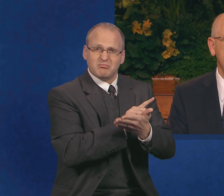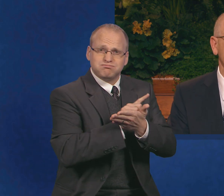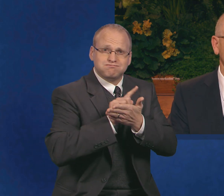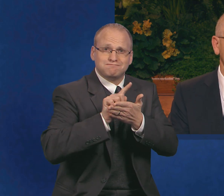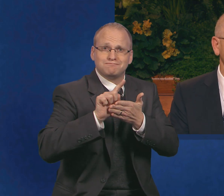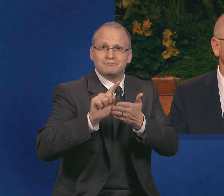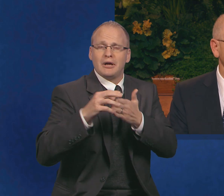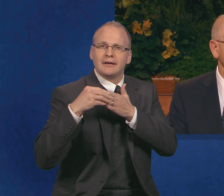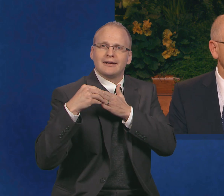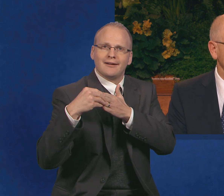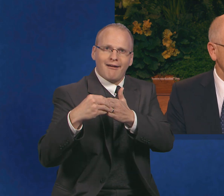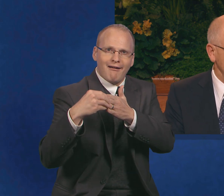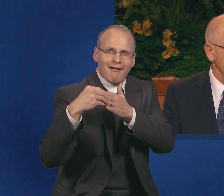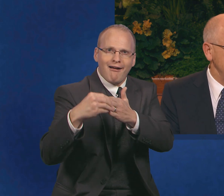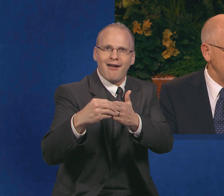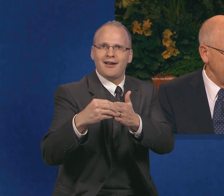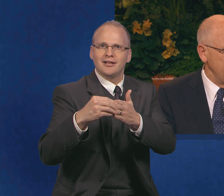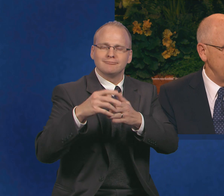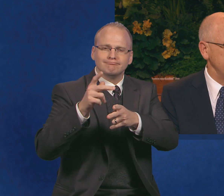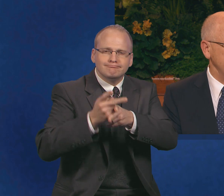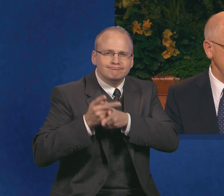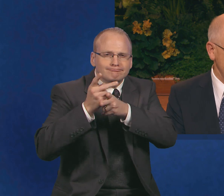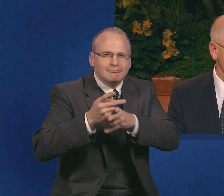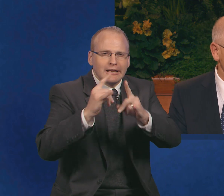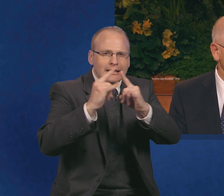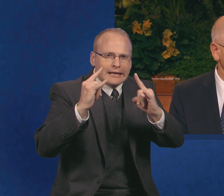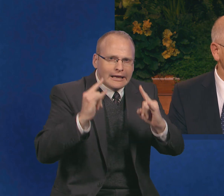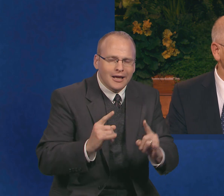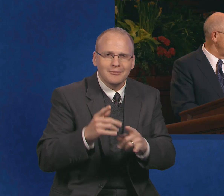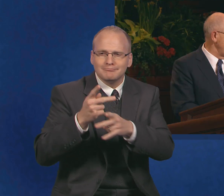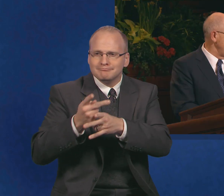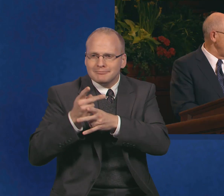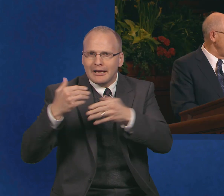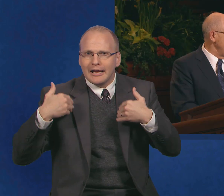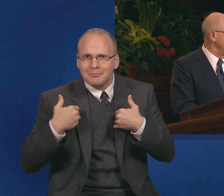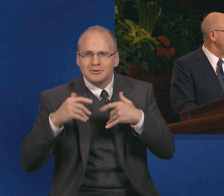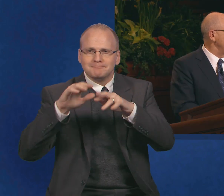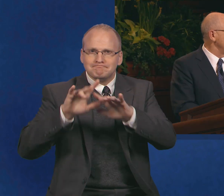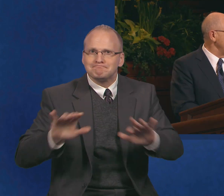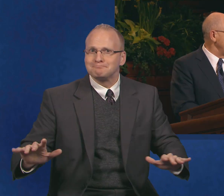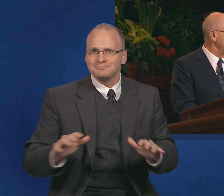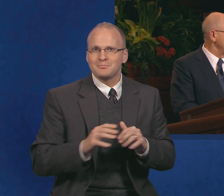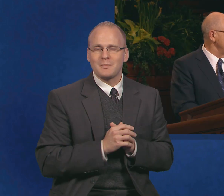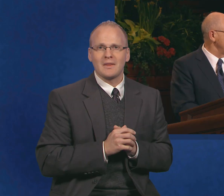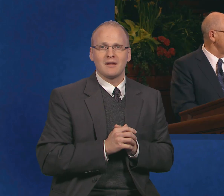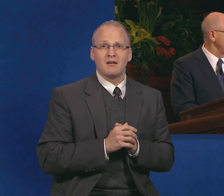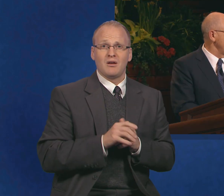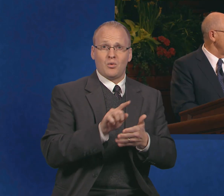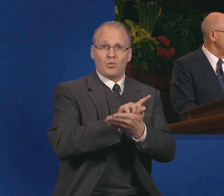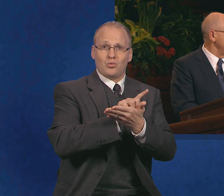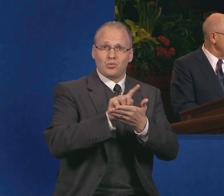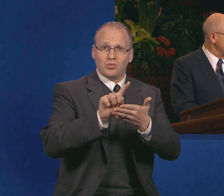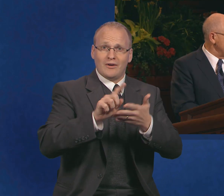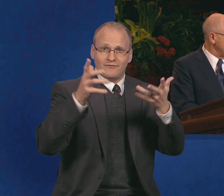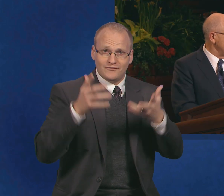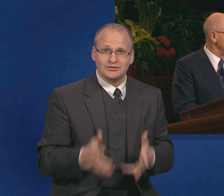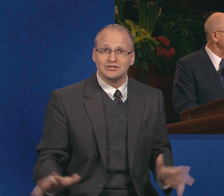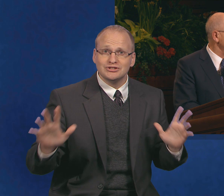the men and caring for the camp and the animals. At the end of the week, the men returned to the railroad